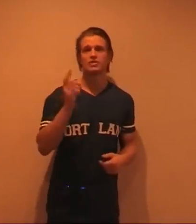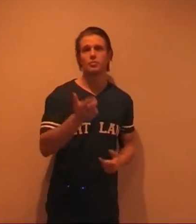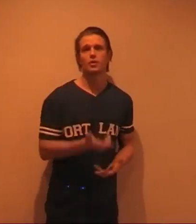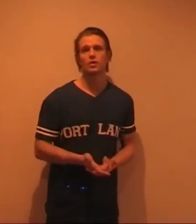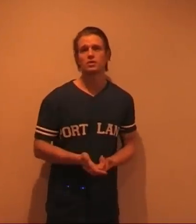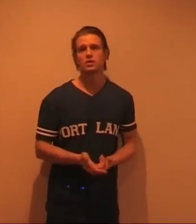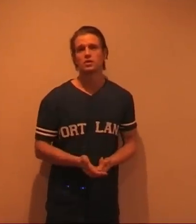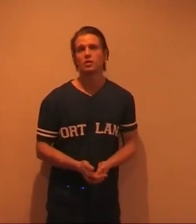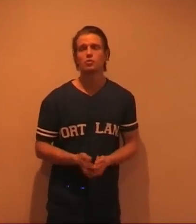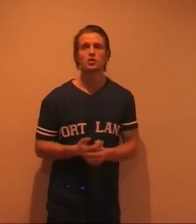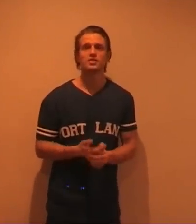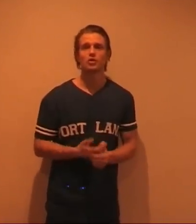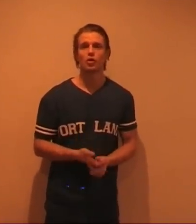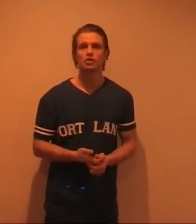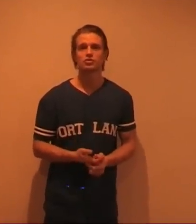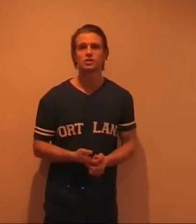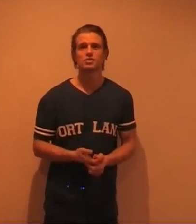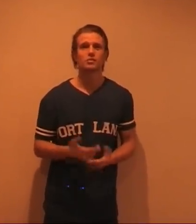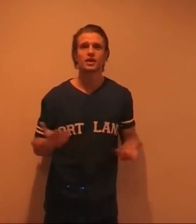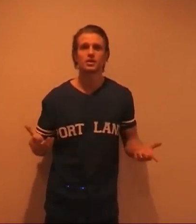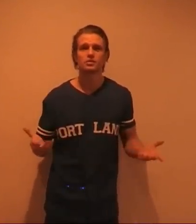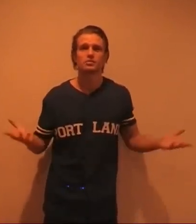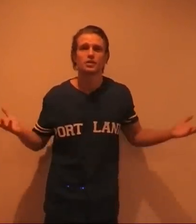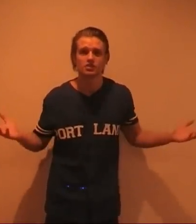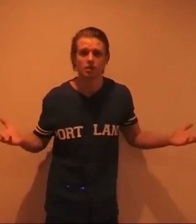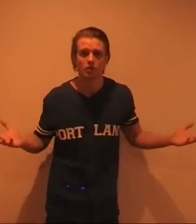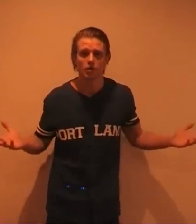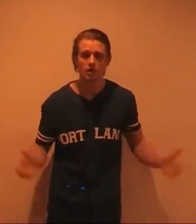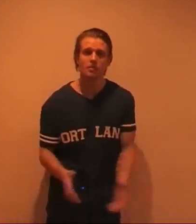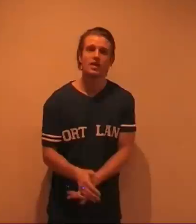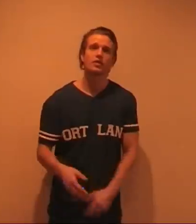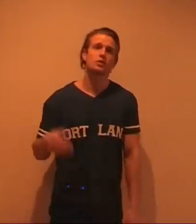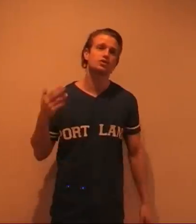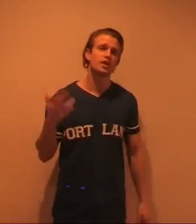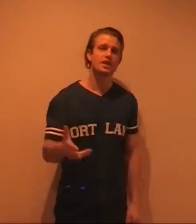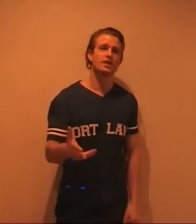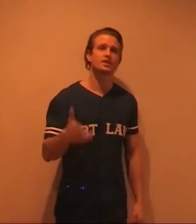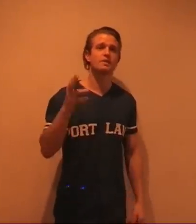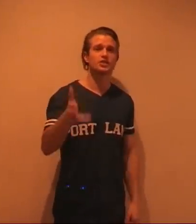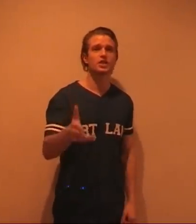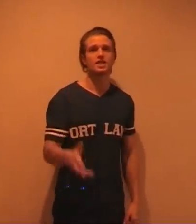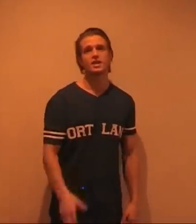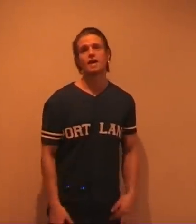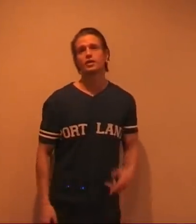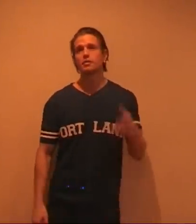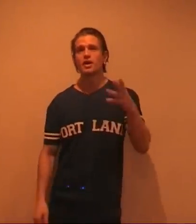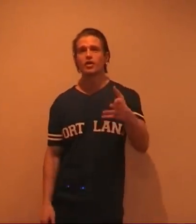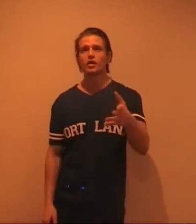sunblock. All you guys in hot countries. We in England. Don't need sunblock. But for everyone in Australia. Especially. Everyone in America.